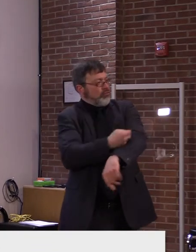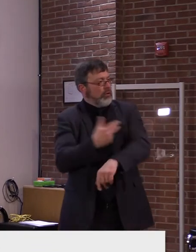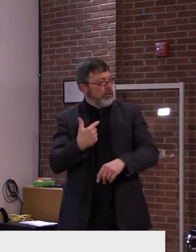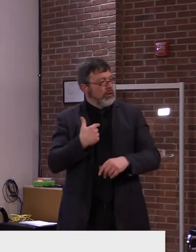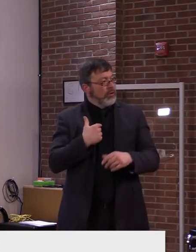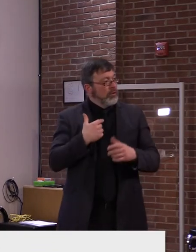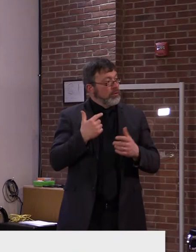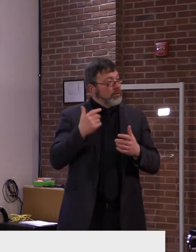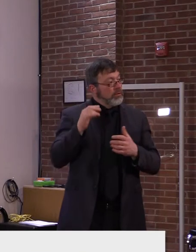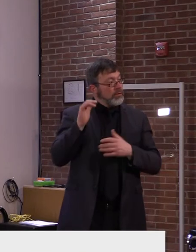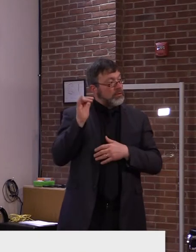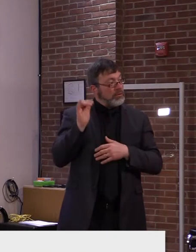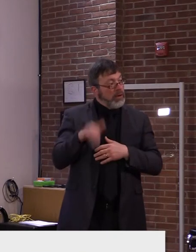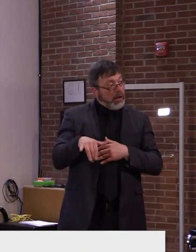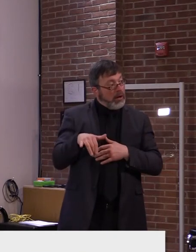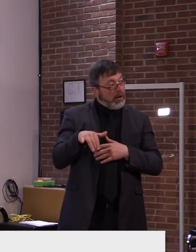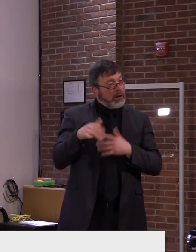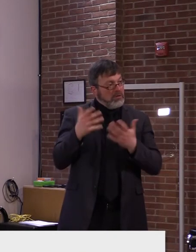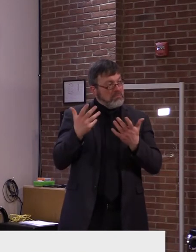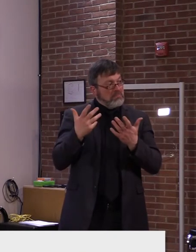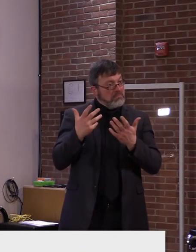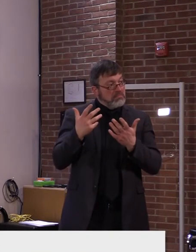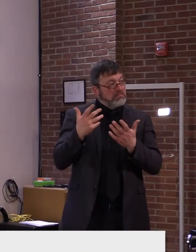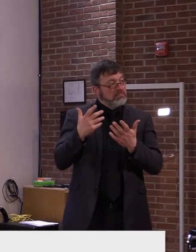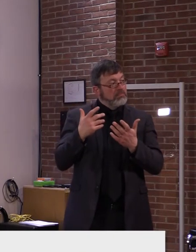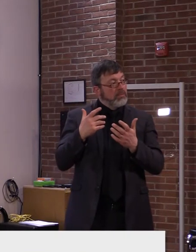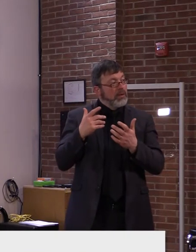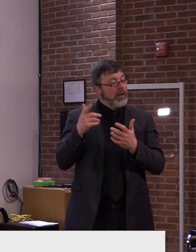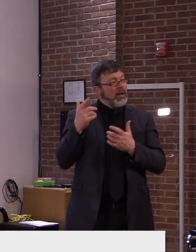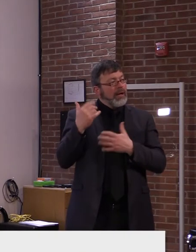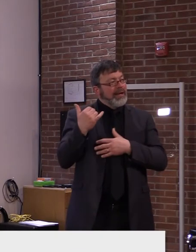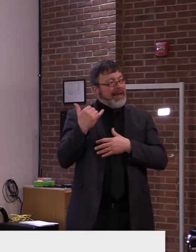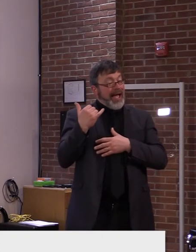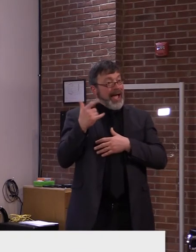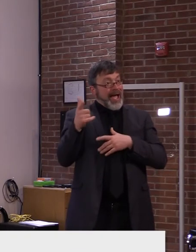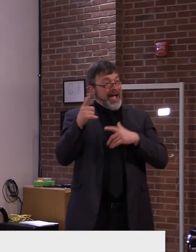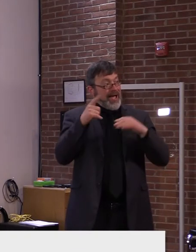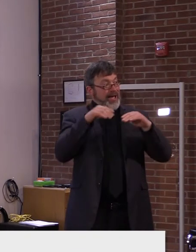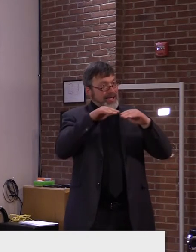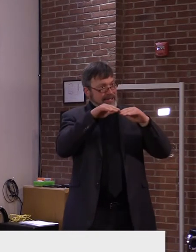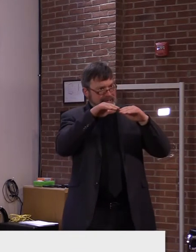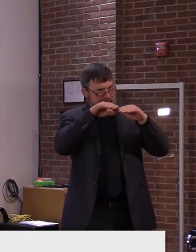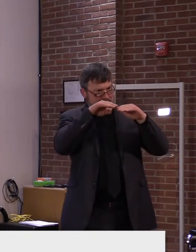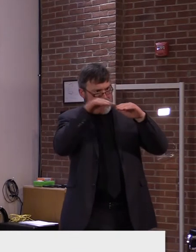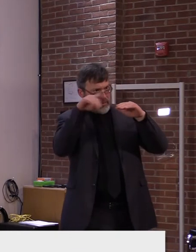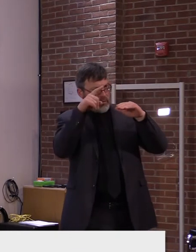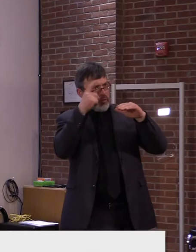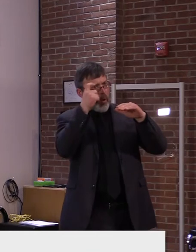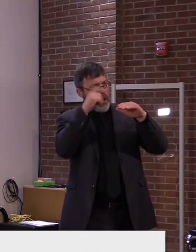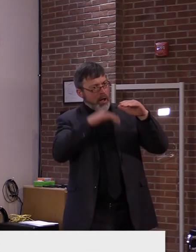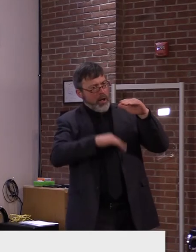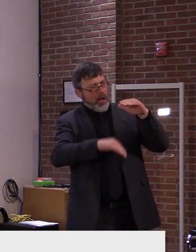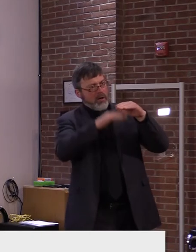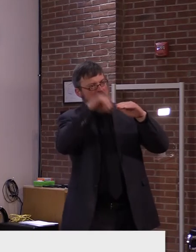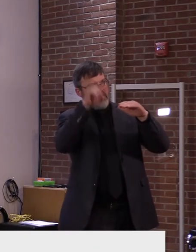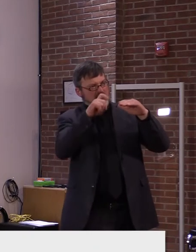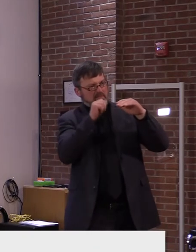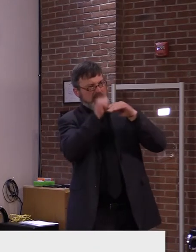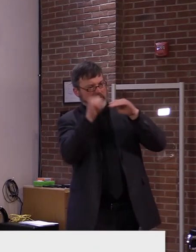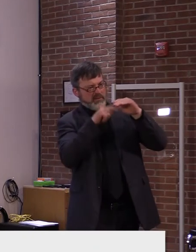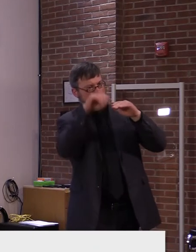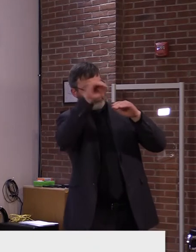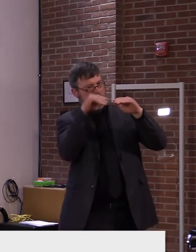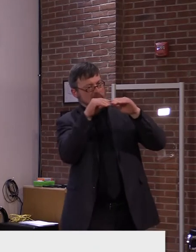rigorous regimen of testing, uh, in long-term care, care facilities. And we've had great response in terms